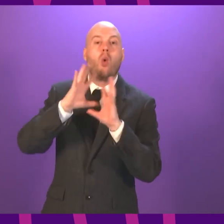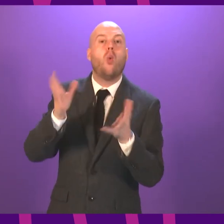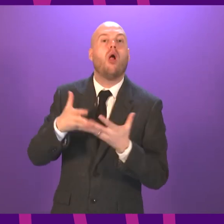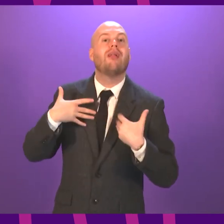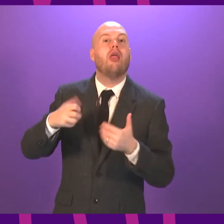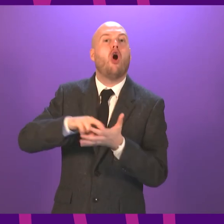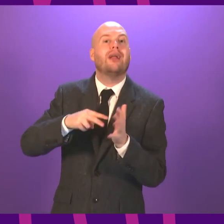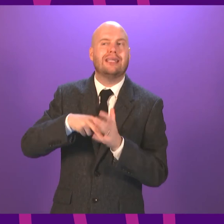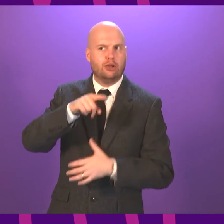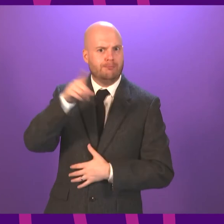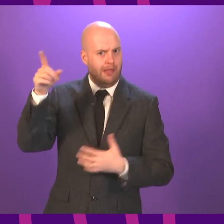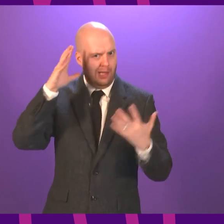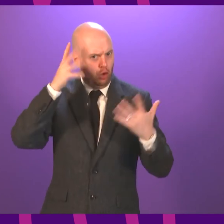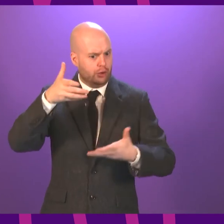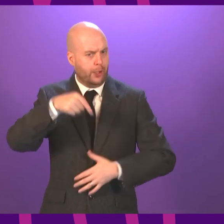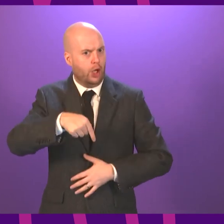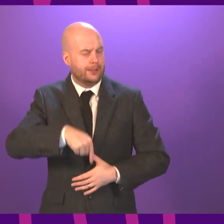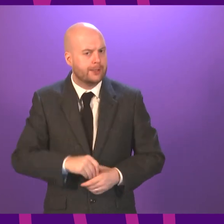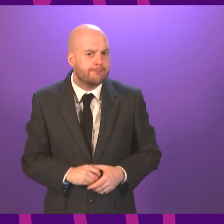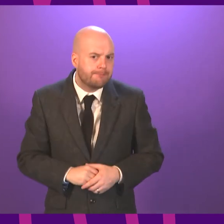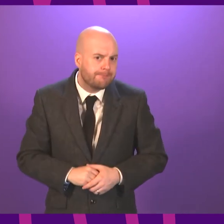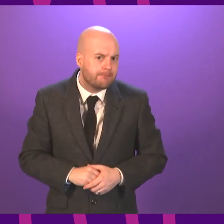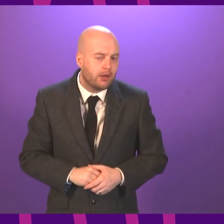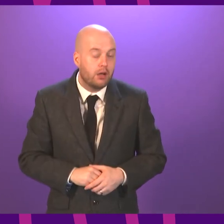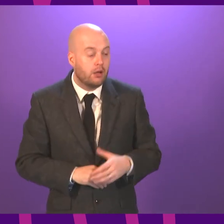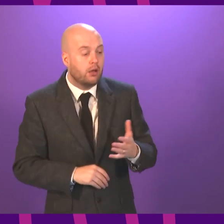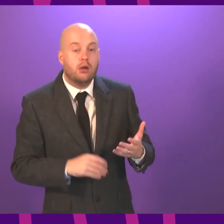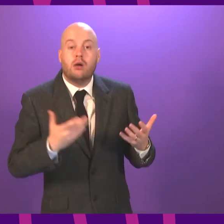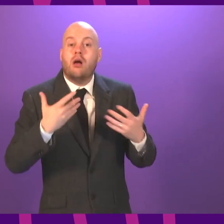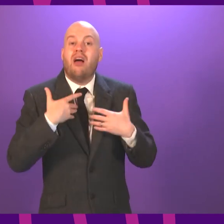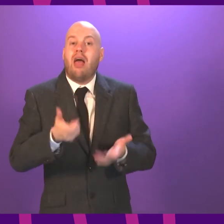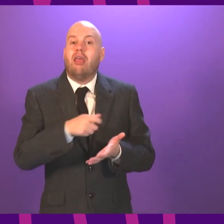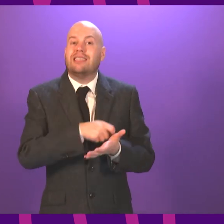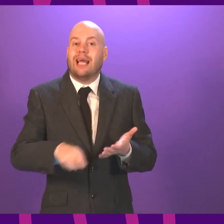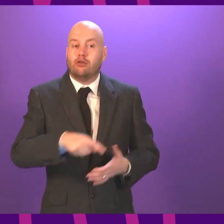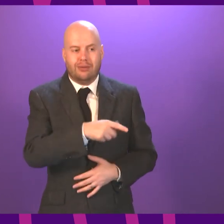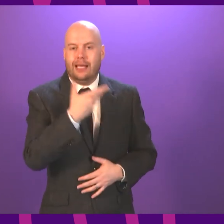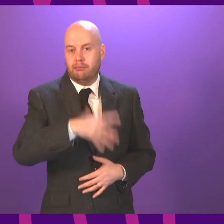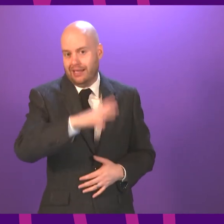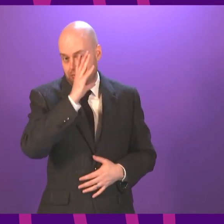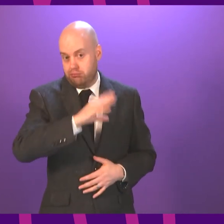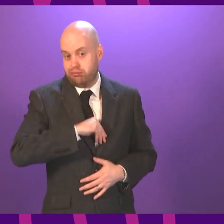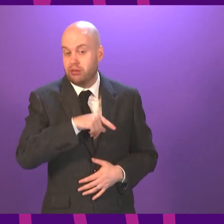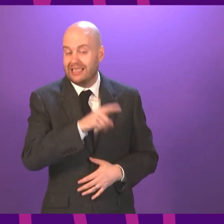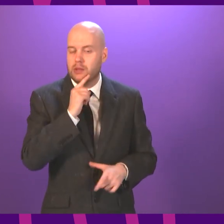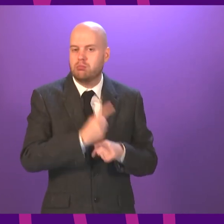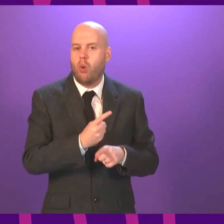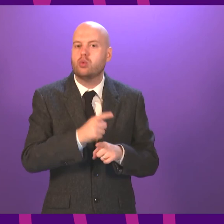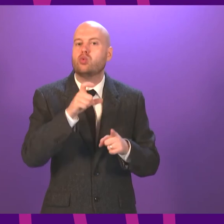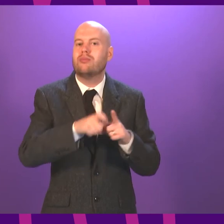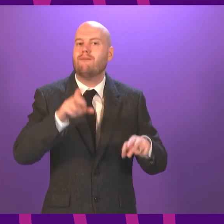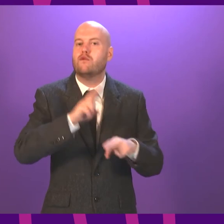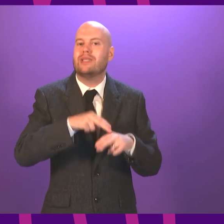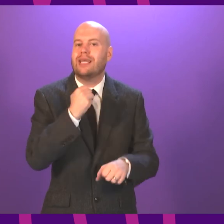The Minister. The Health Secretary is telling me he spoke to Dumfries and Galloway yesterday. It is